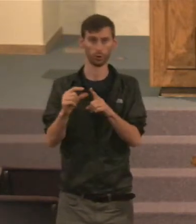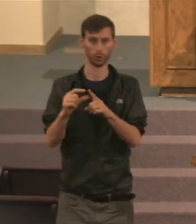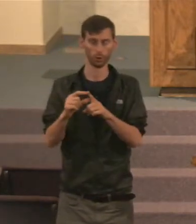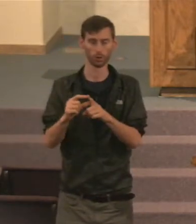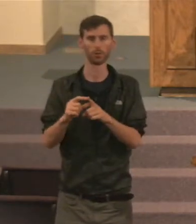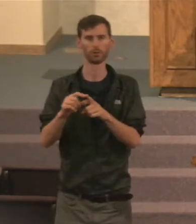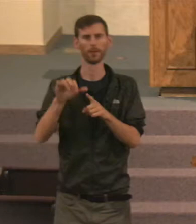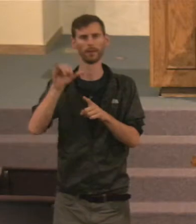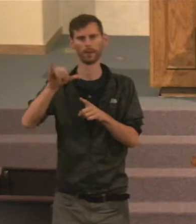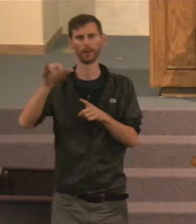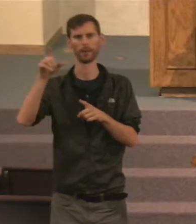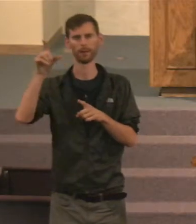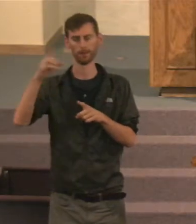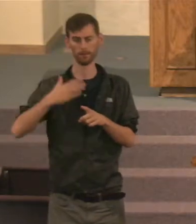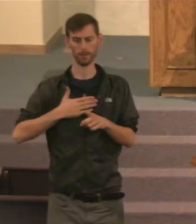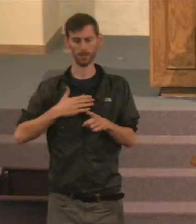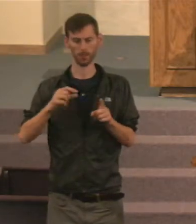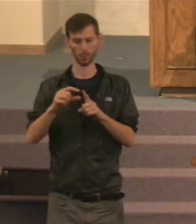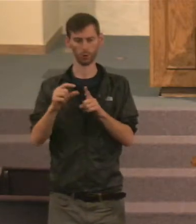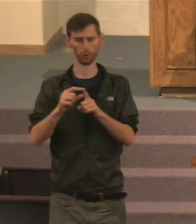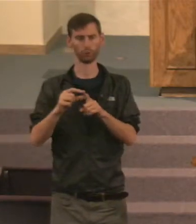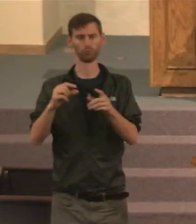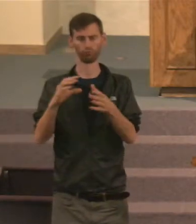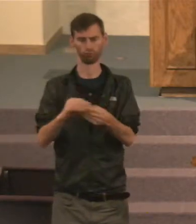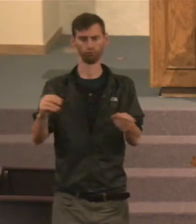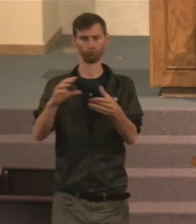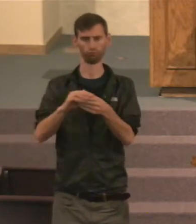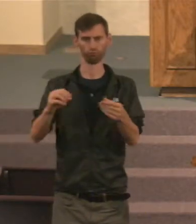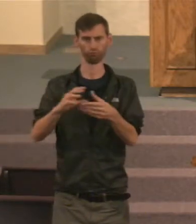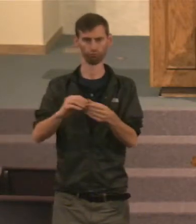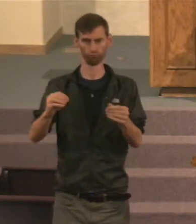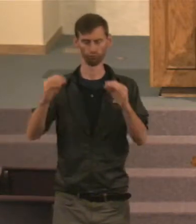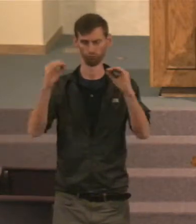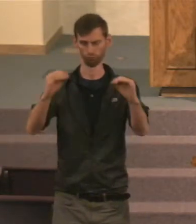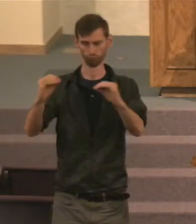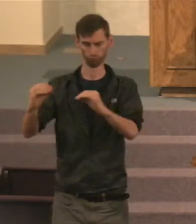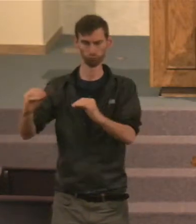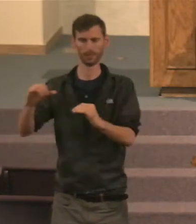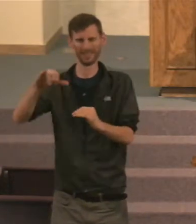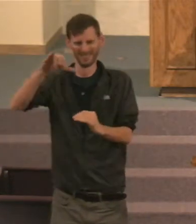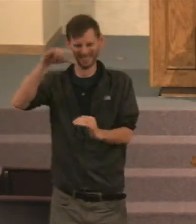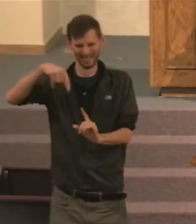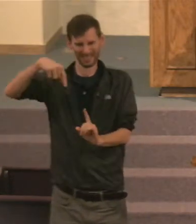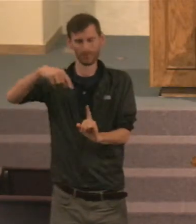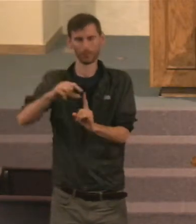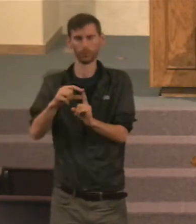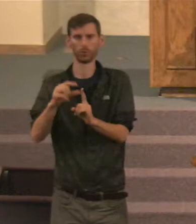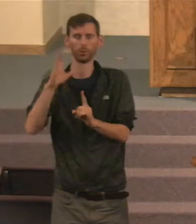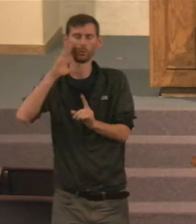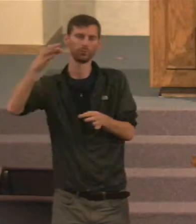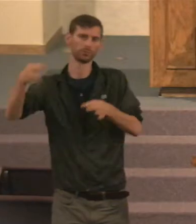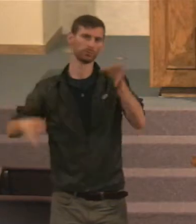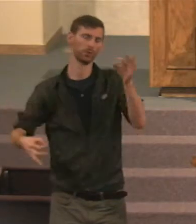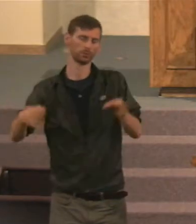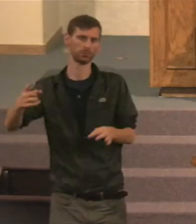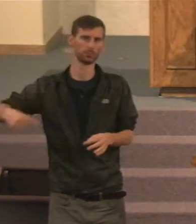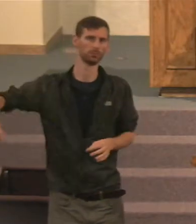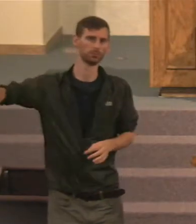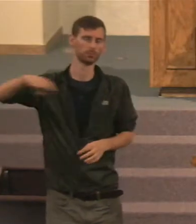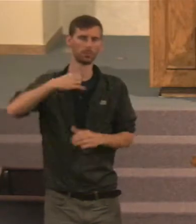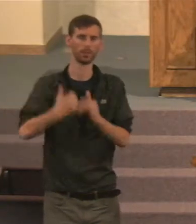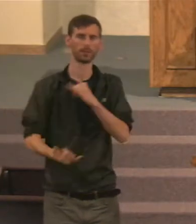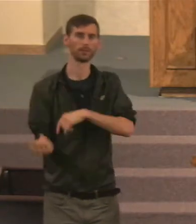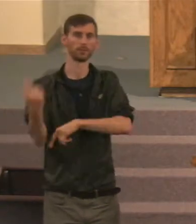The same shall judge him, In the last days. So, That's the standard, That God will have for us. So now, When you look here, At